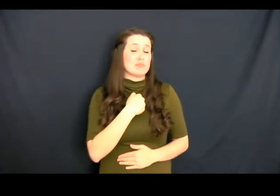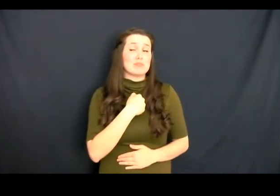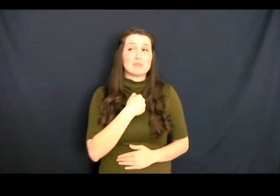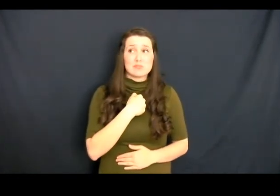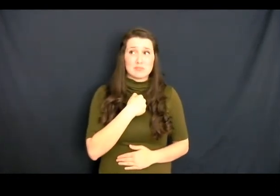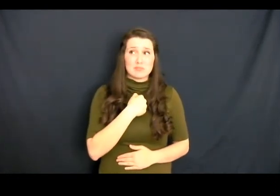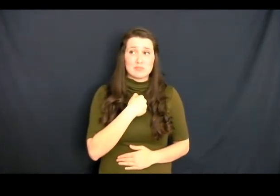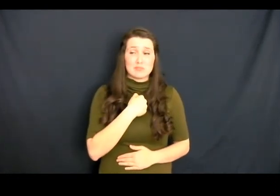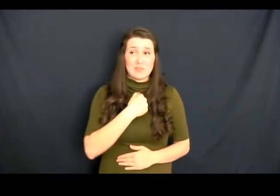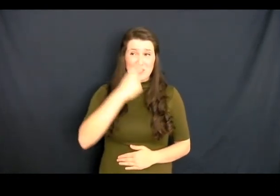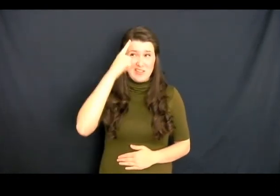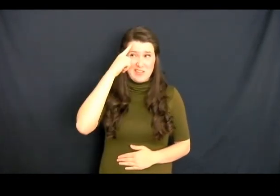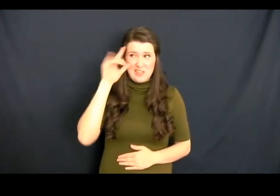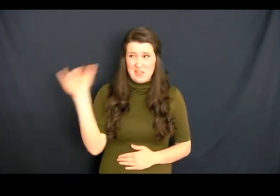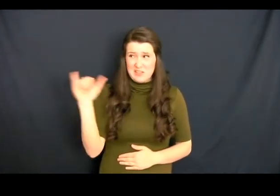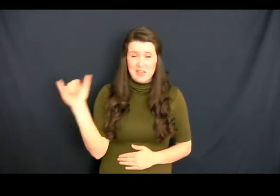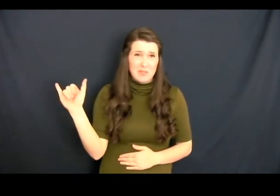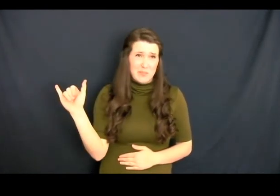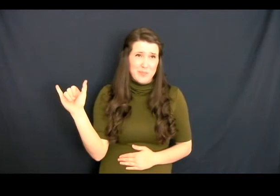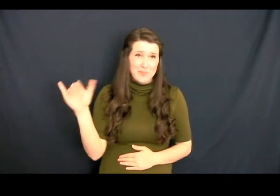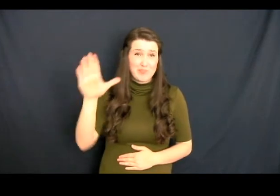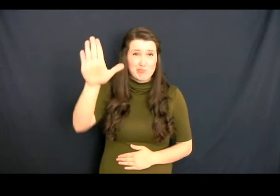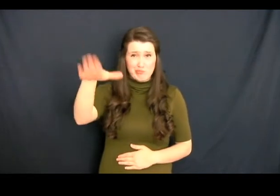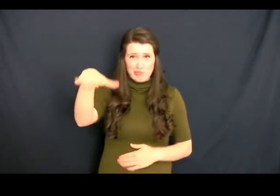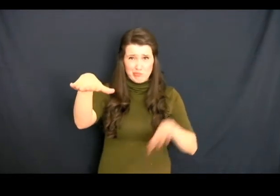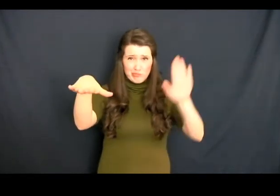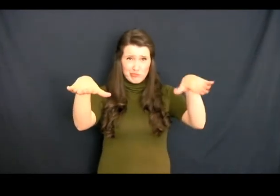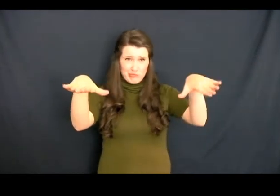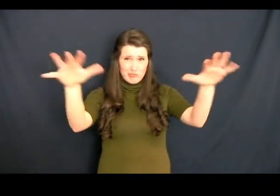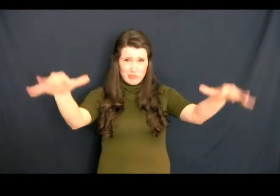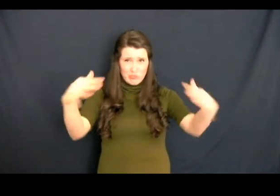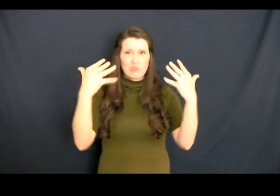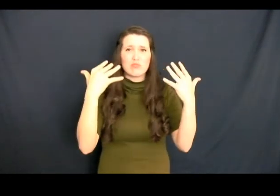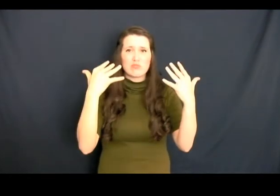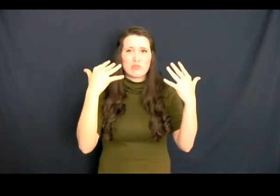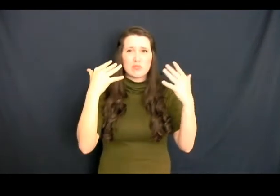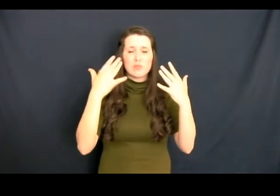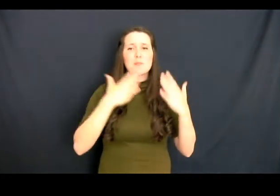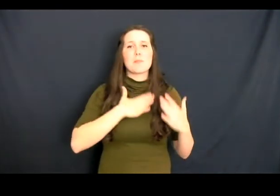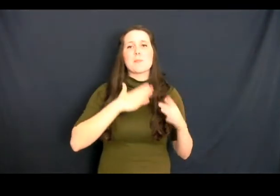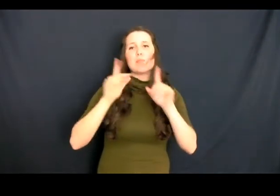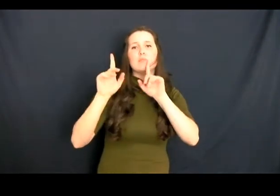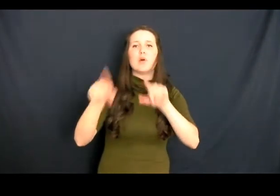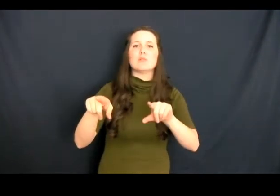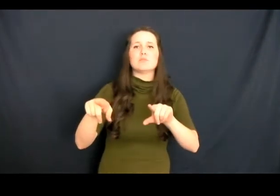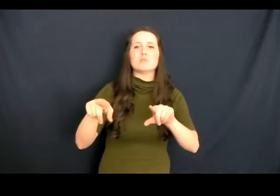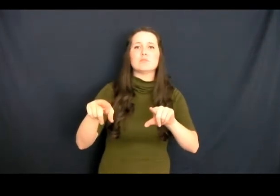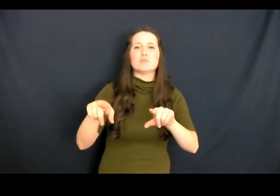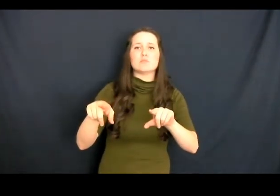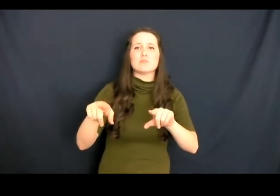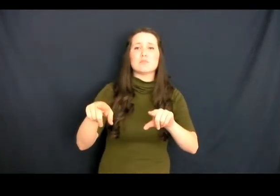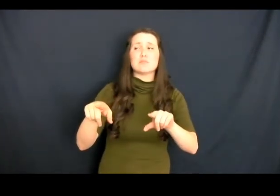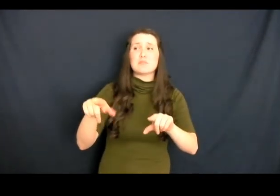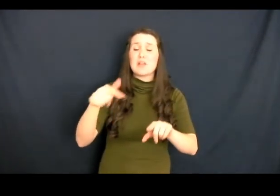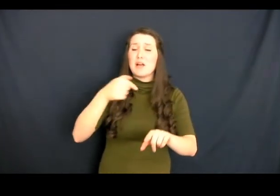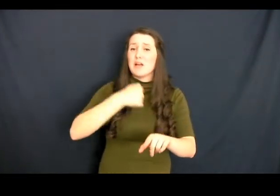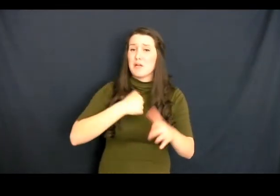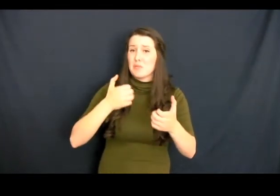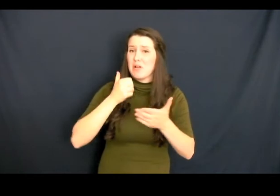letter to all the Rosie O'Donnells. See, I don't want to be politically correct. I just want to be helpful. So there's no